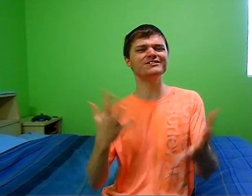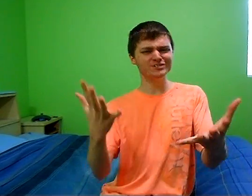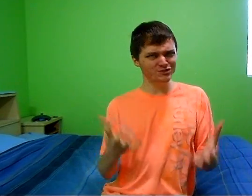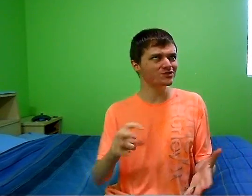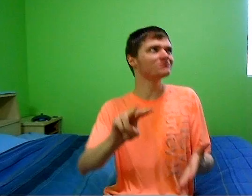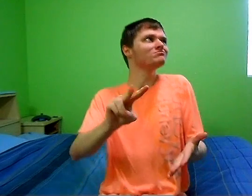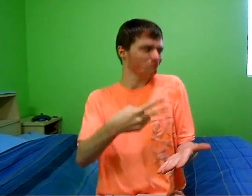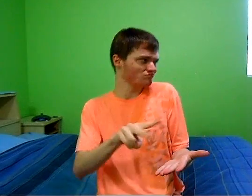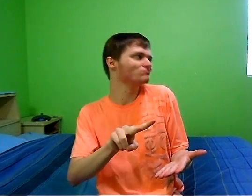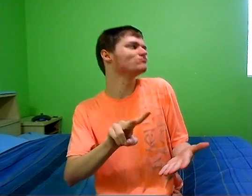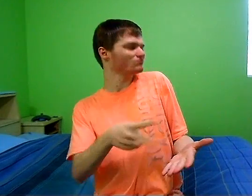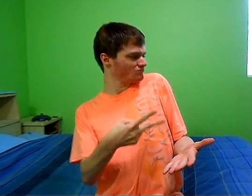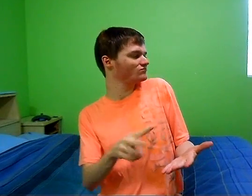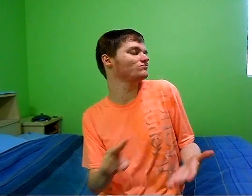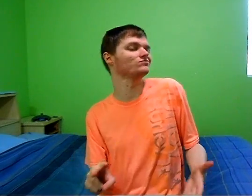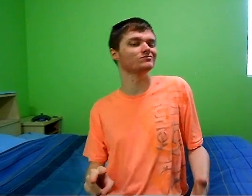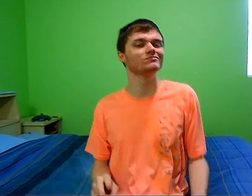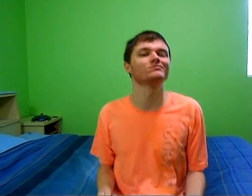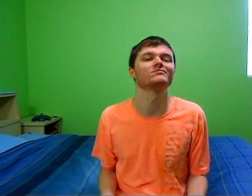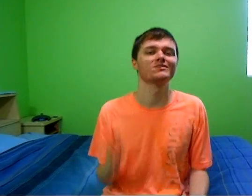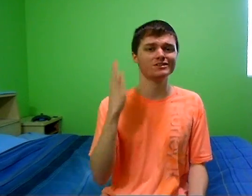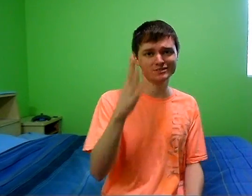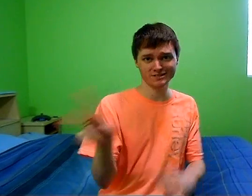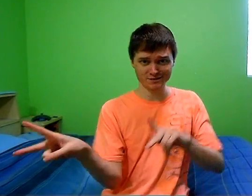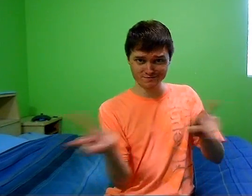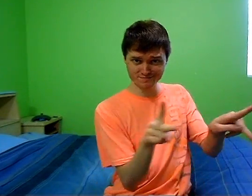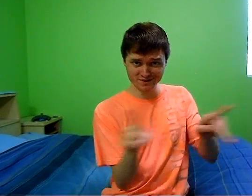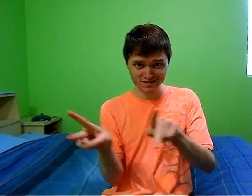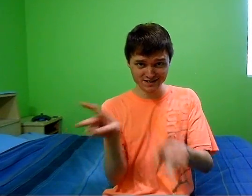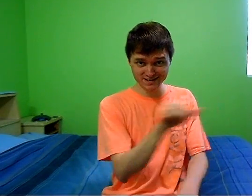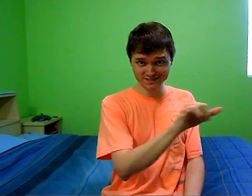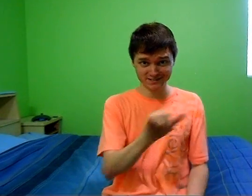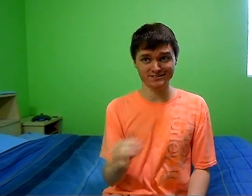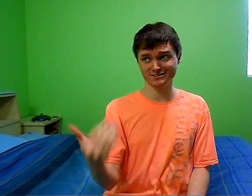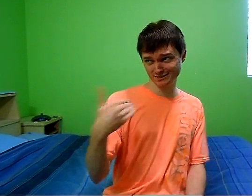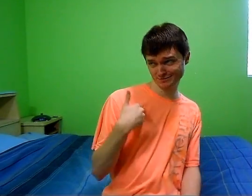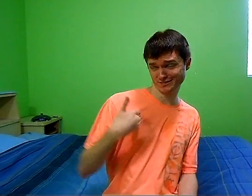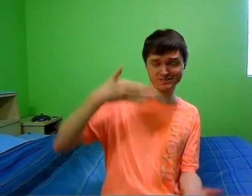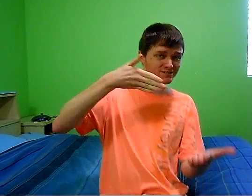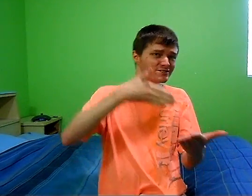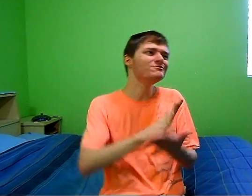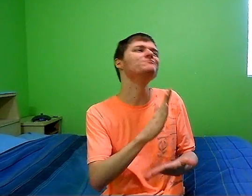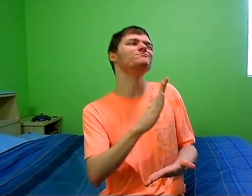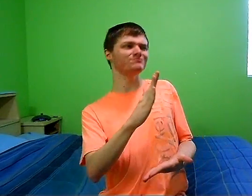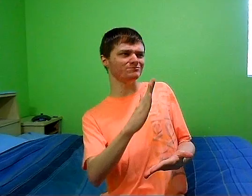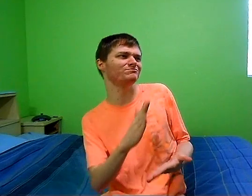tonight I'm gonna party like it's my civil rights